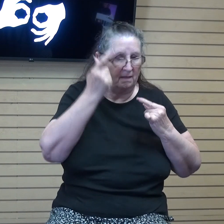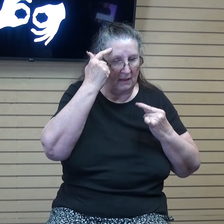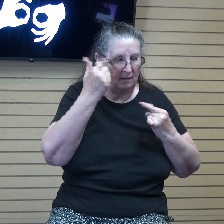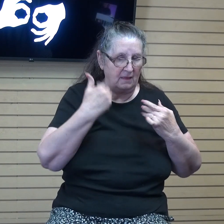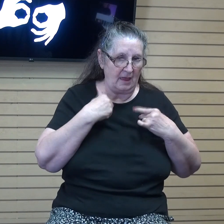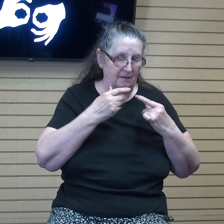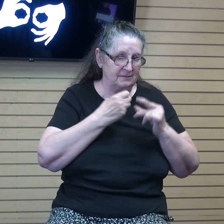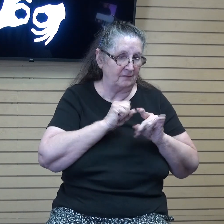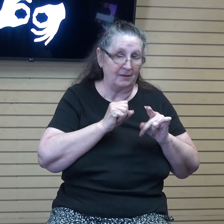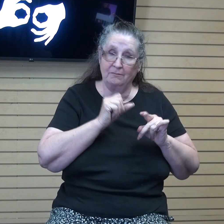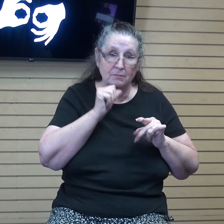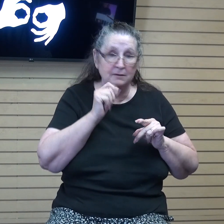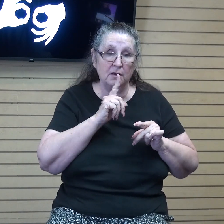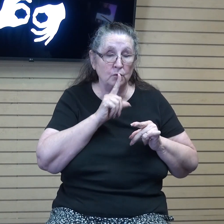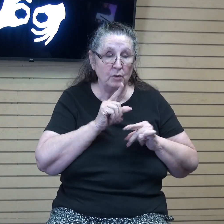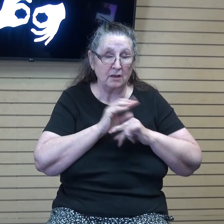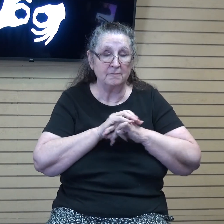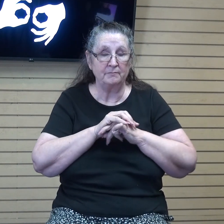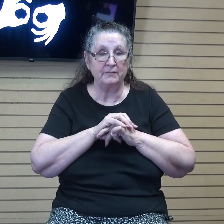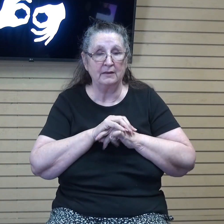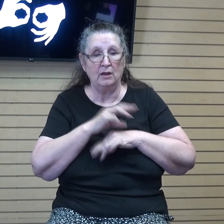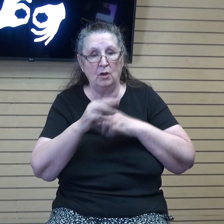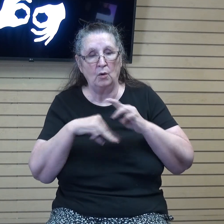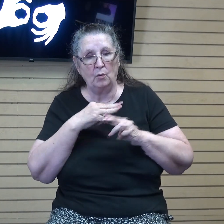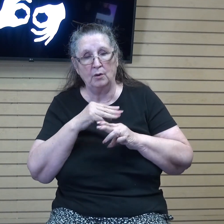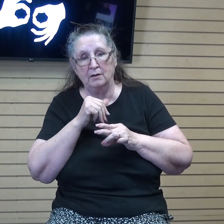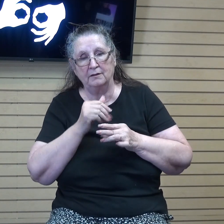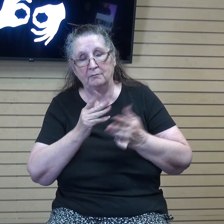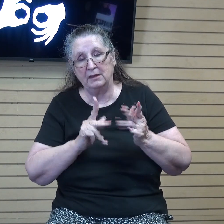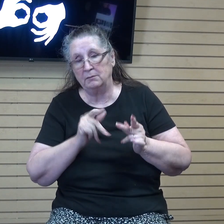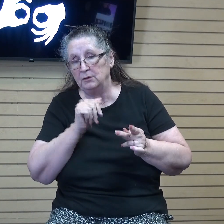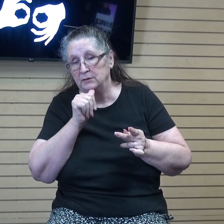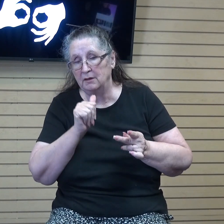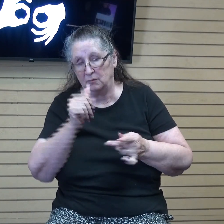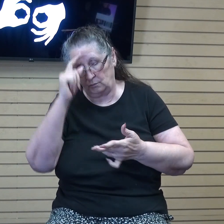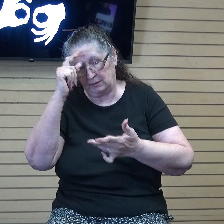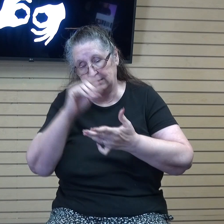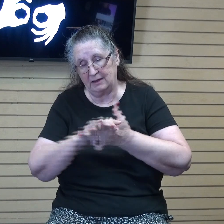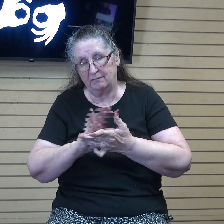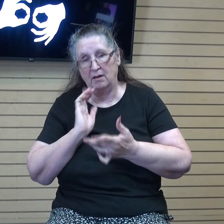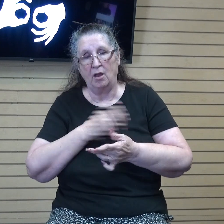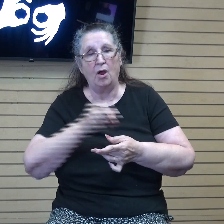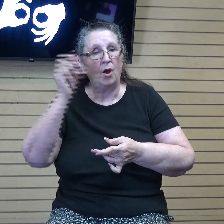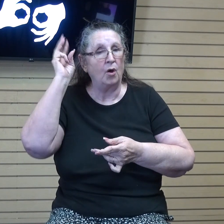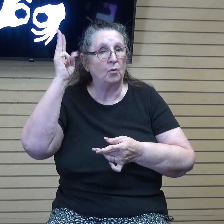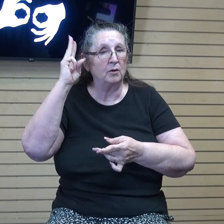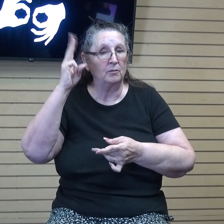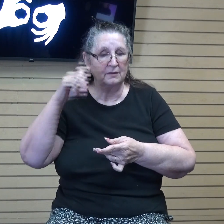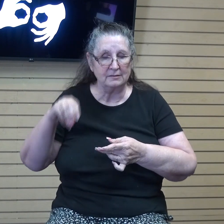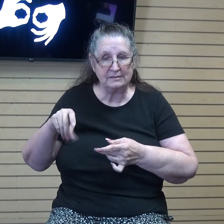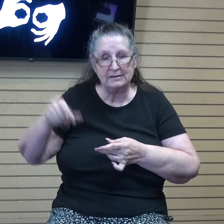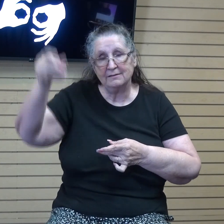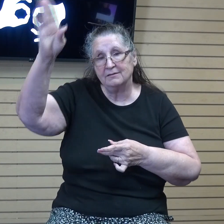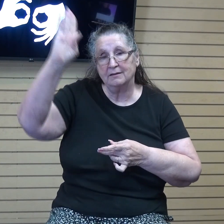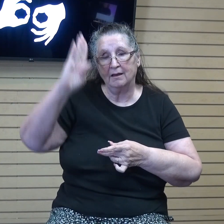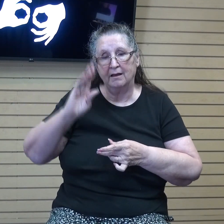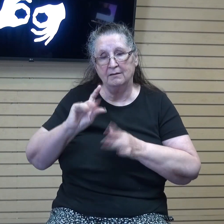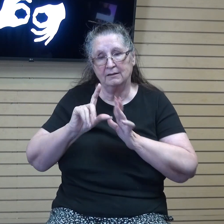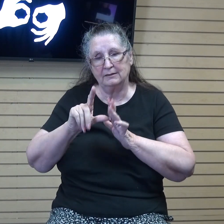We also live in a world full of non-believers. Our witness are the seeds God can later water when the